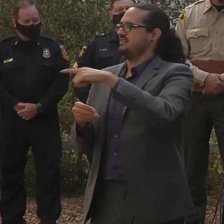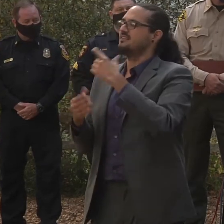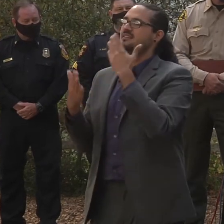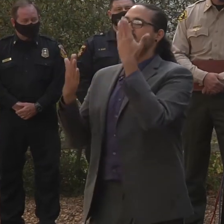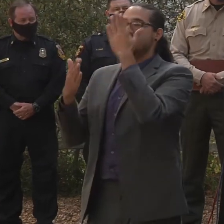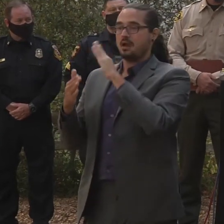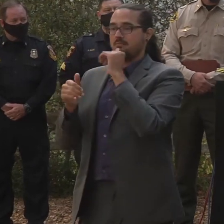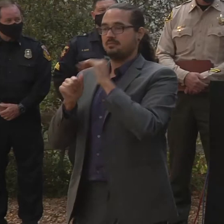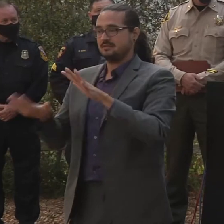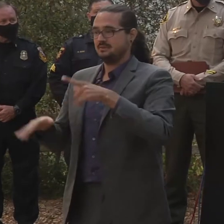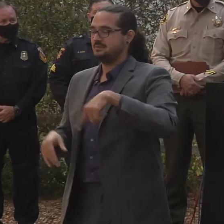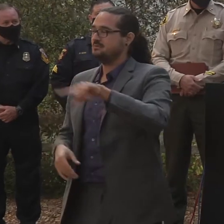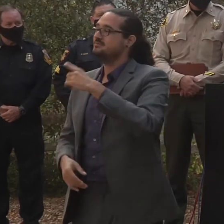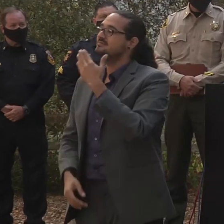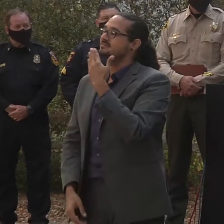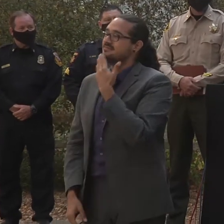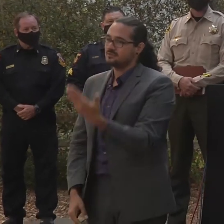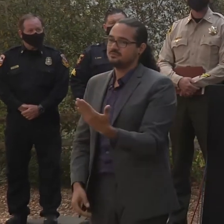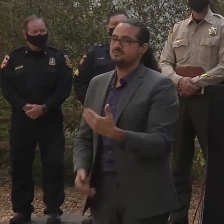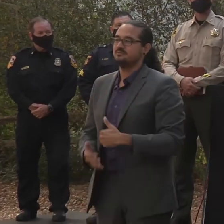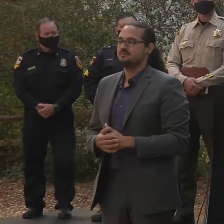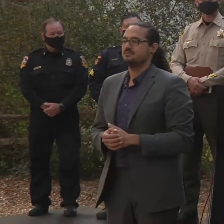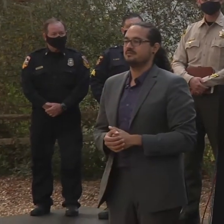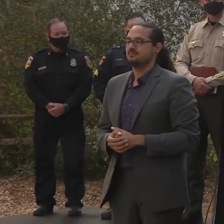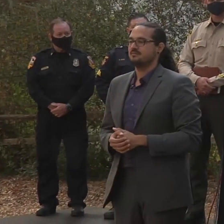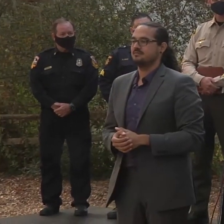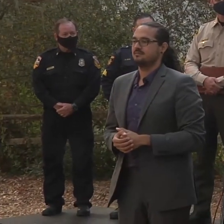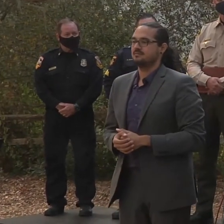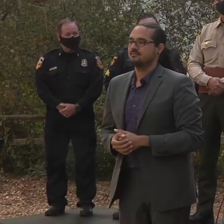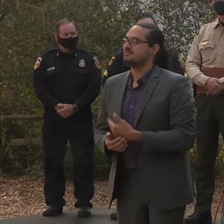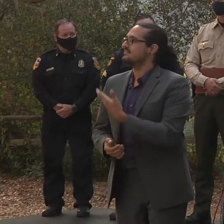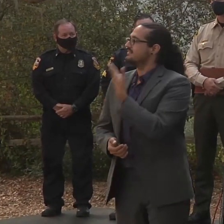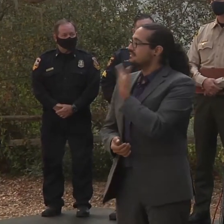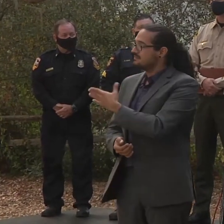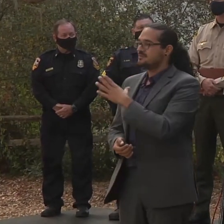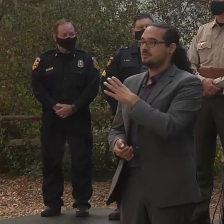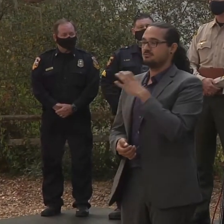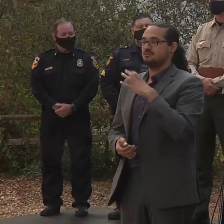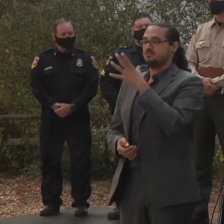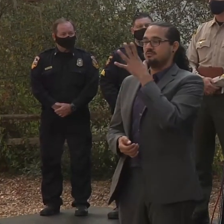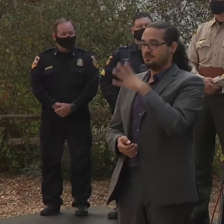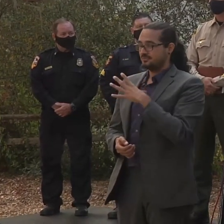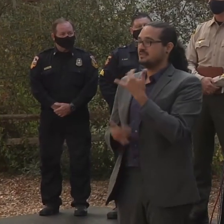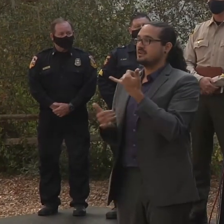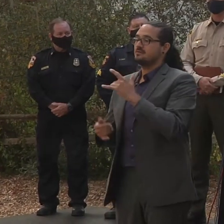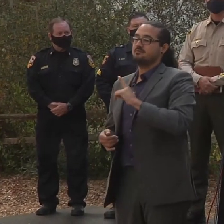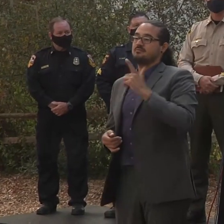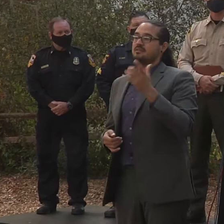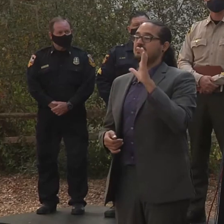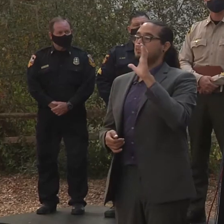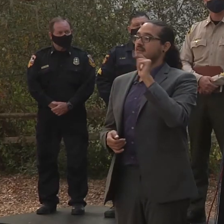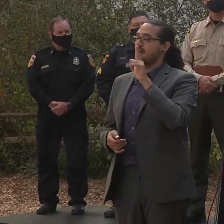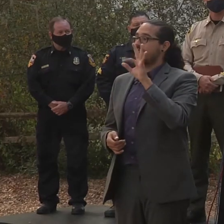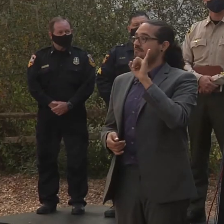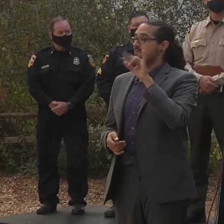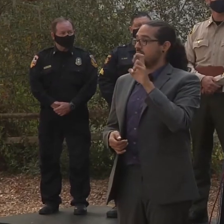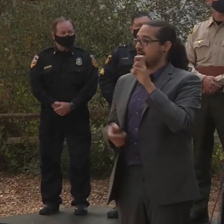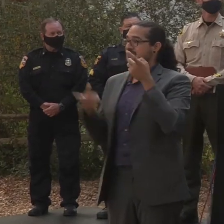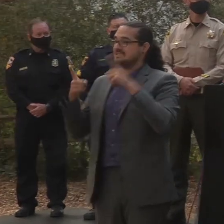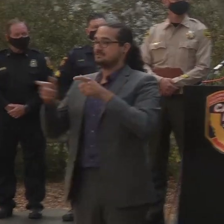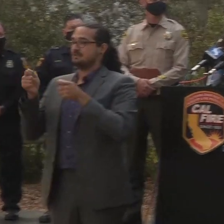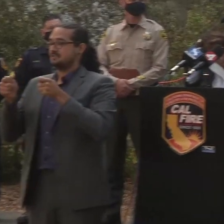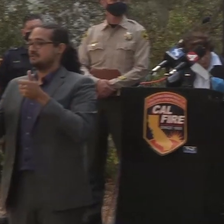Thank you, Congresswoman. Speaking next from CAL FIRE Incident Management Team 3, Operations Section Chief Mark Brunton.